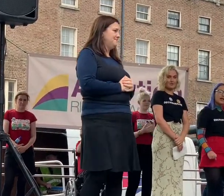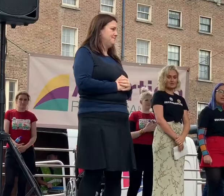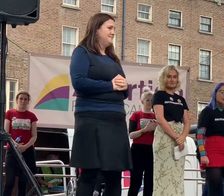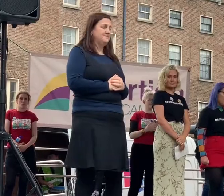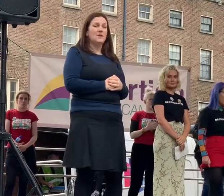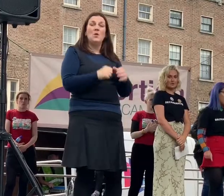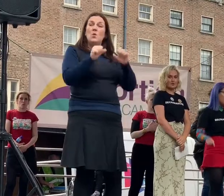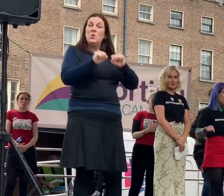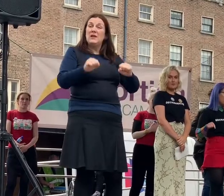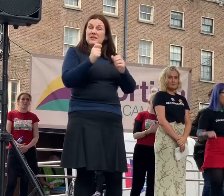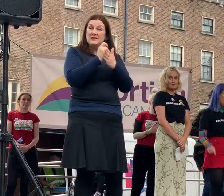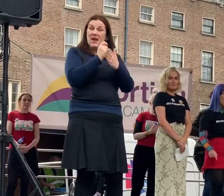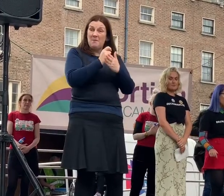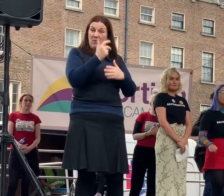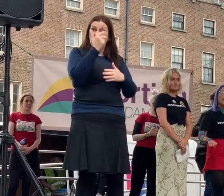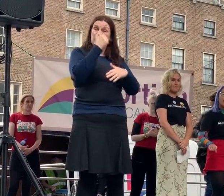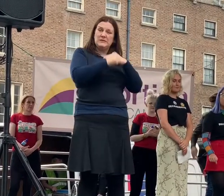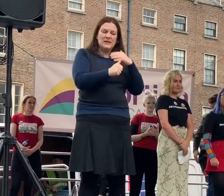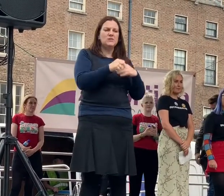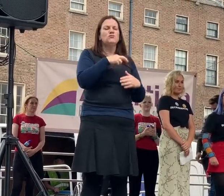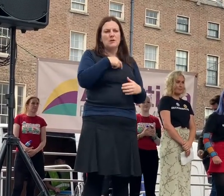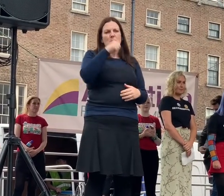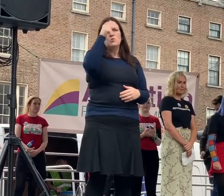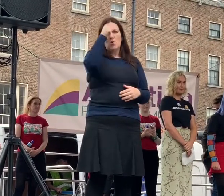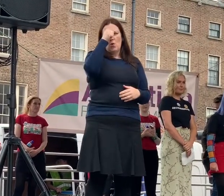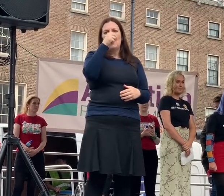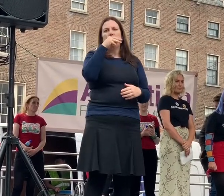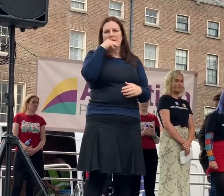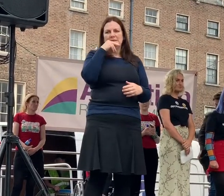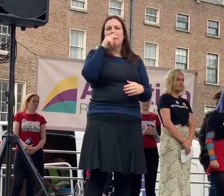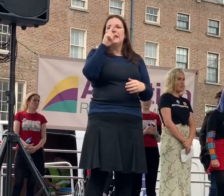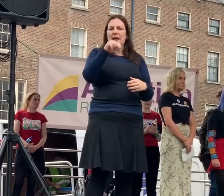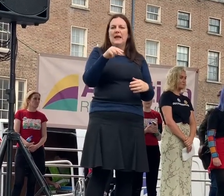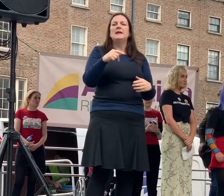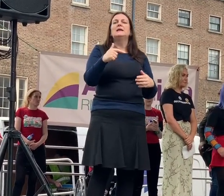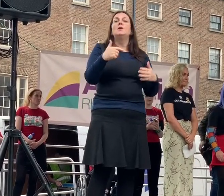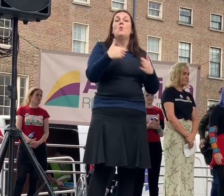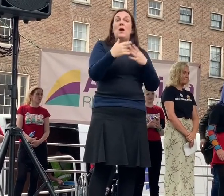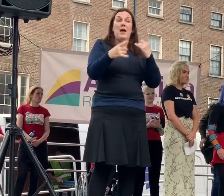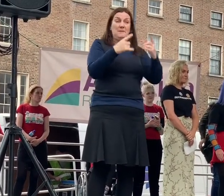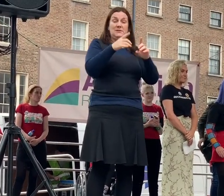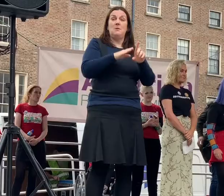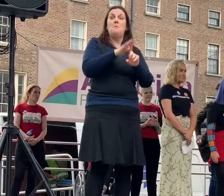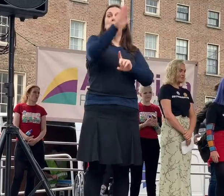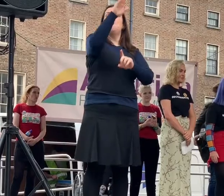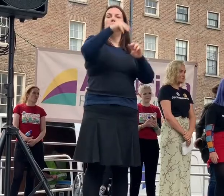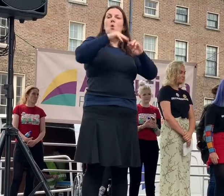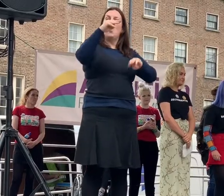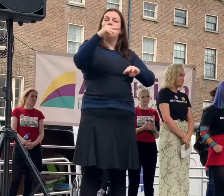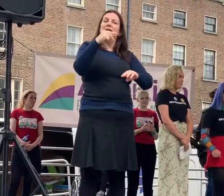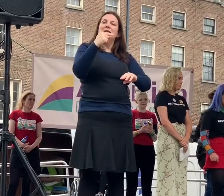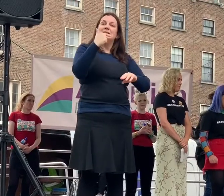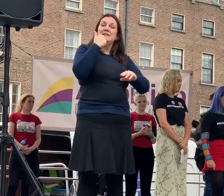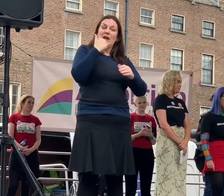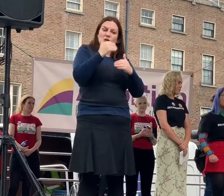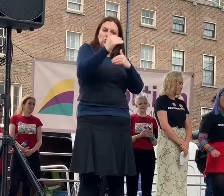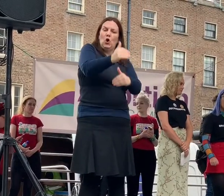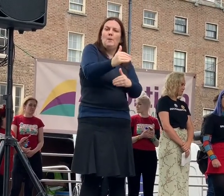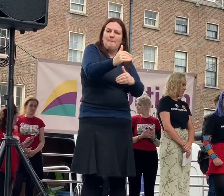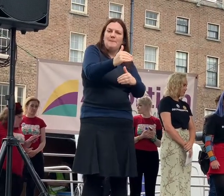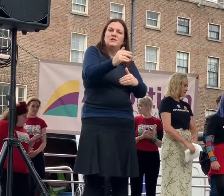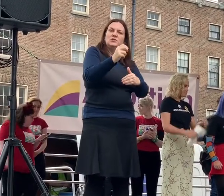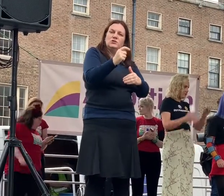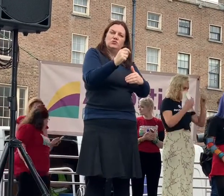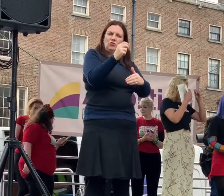These waiting periods have been known to increase second trimester abortions by 62%. These periods